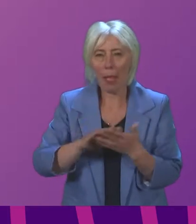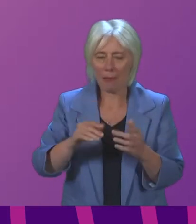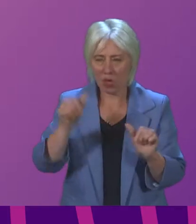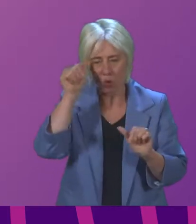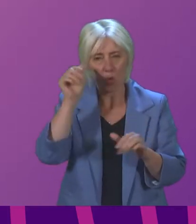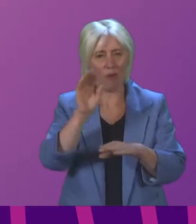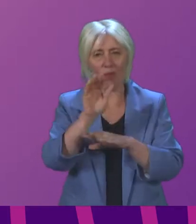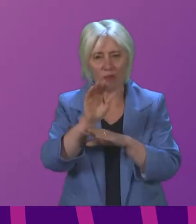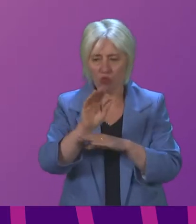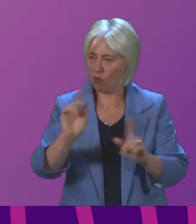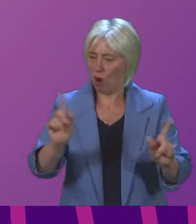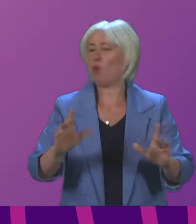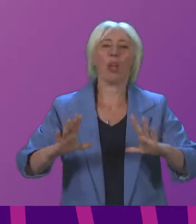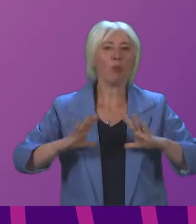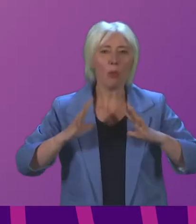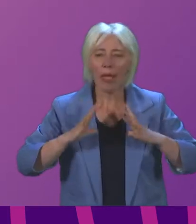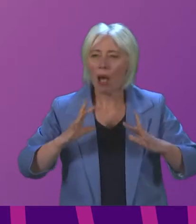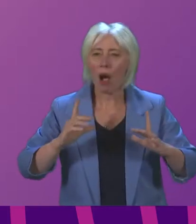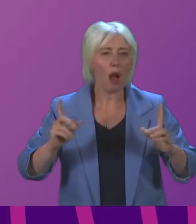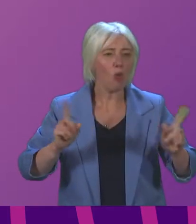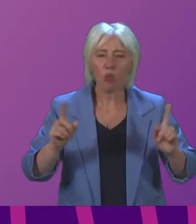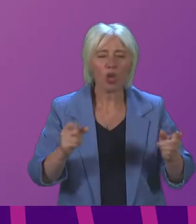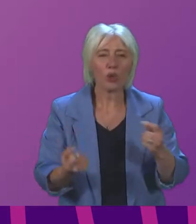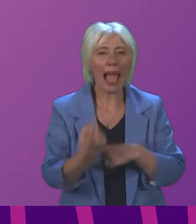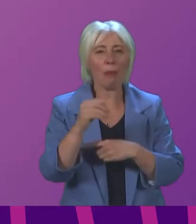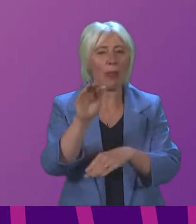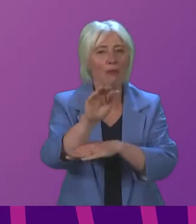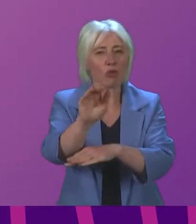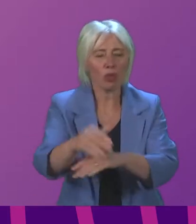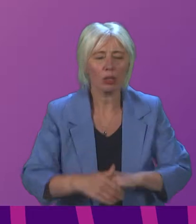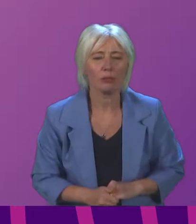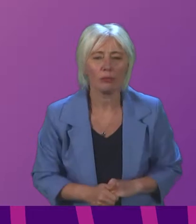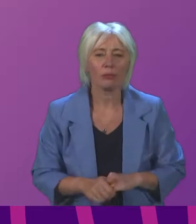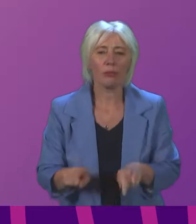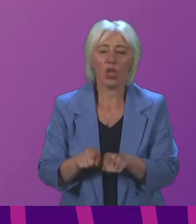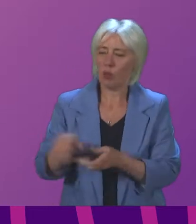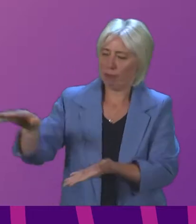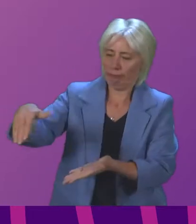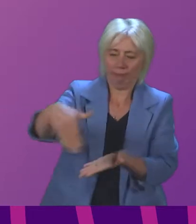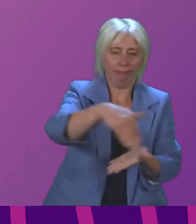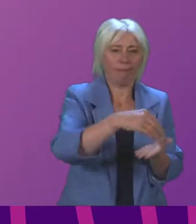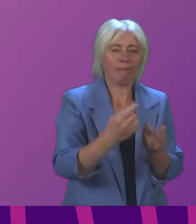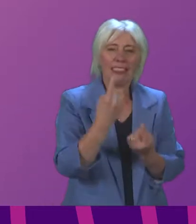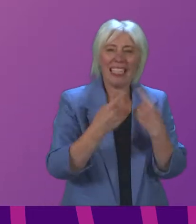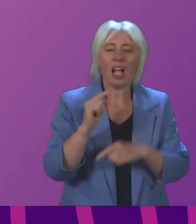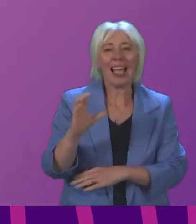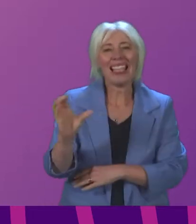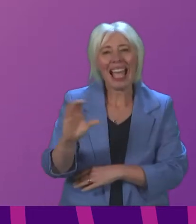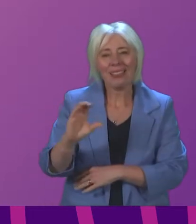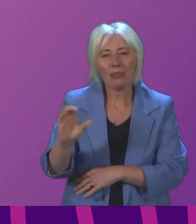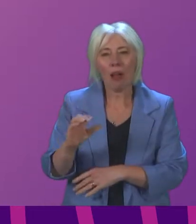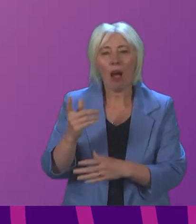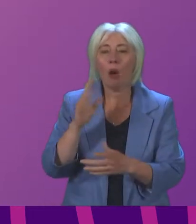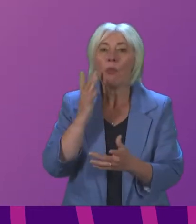ahead and prepare us for what may be coming as an example I would highlight the need to collect data around what stage cancer is being